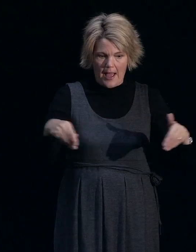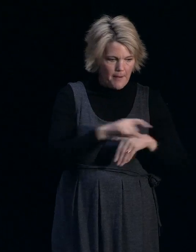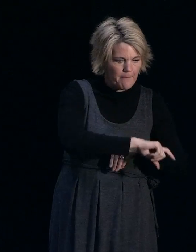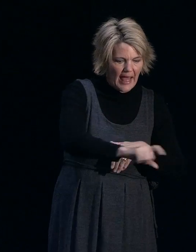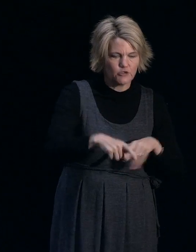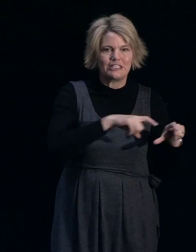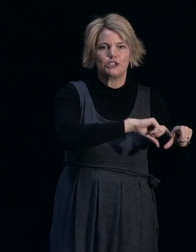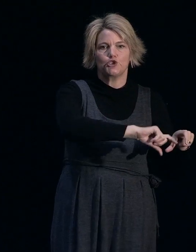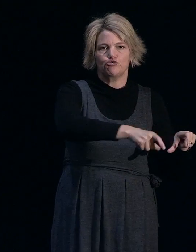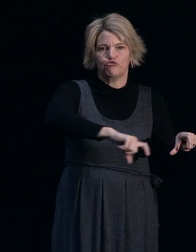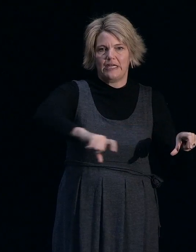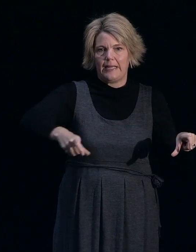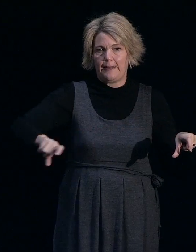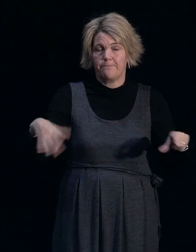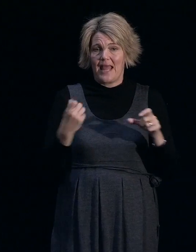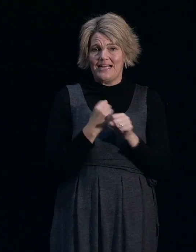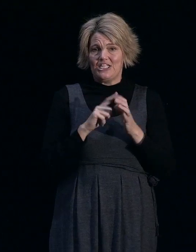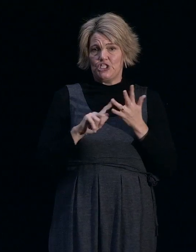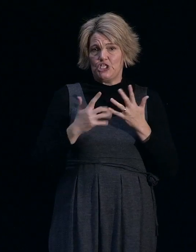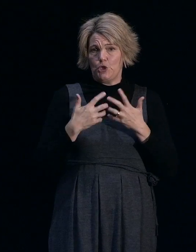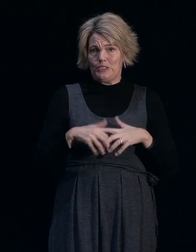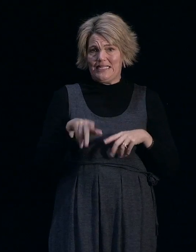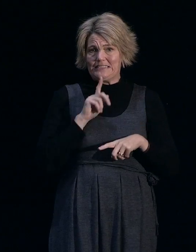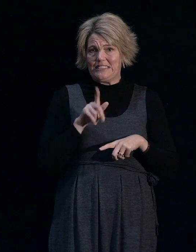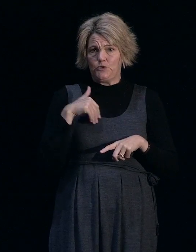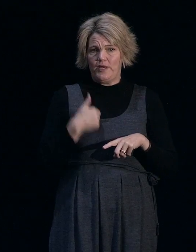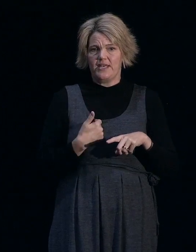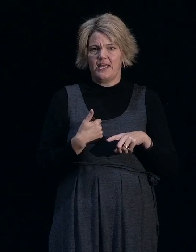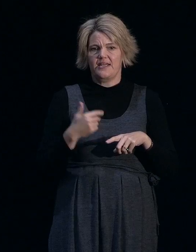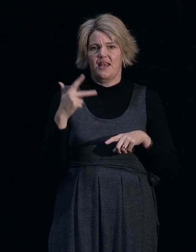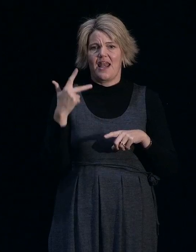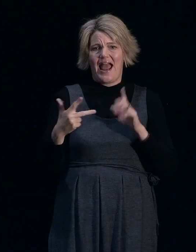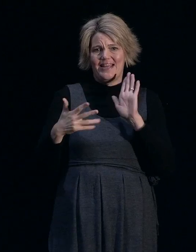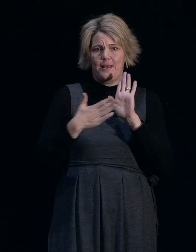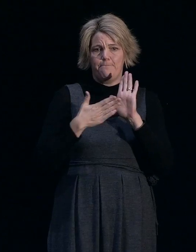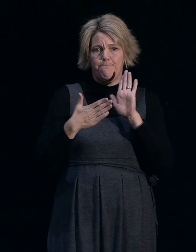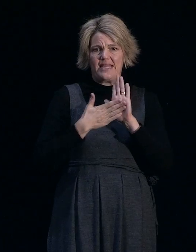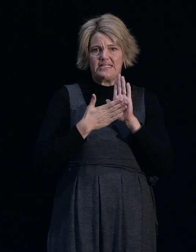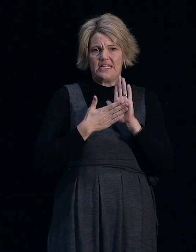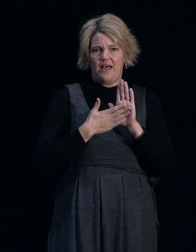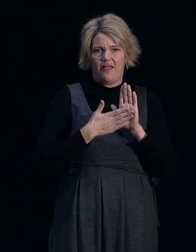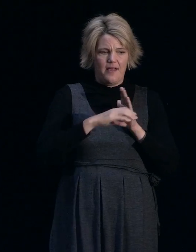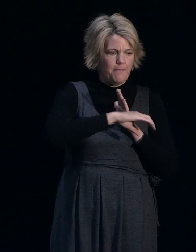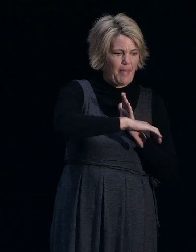geotech report that we needed an eight metre in-ground barrier between house and stream.